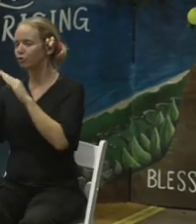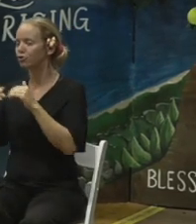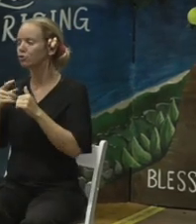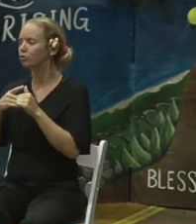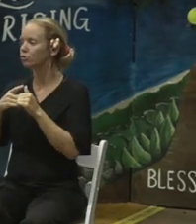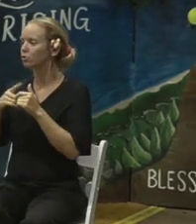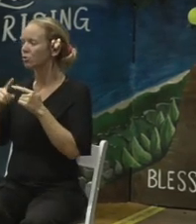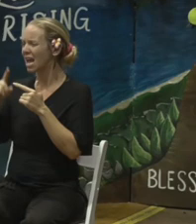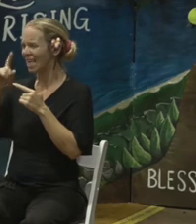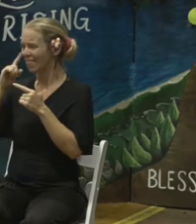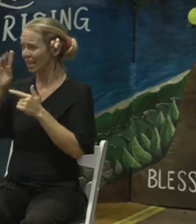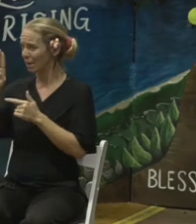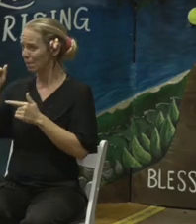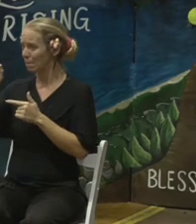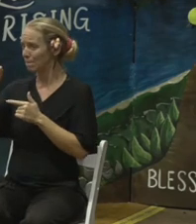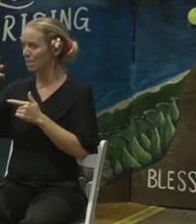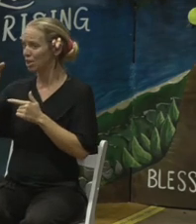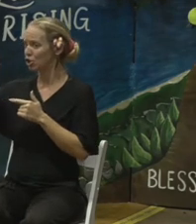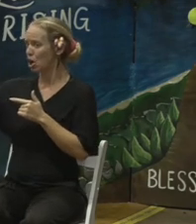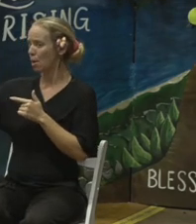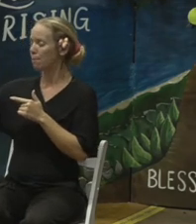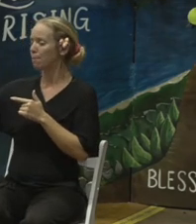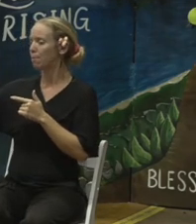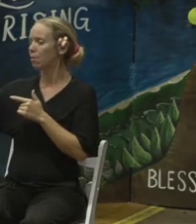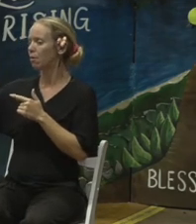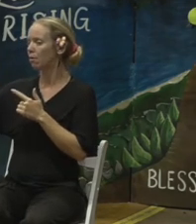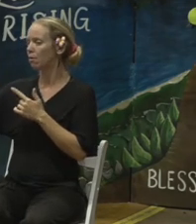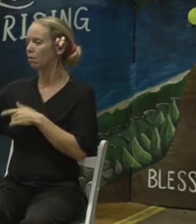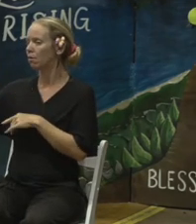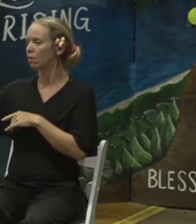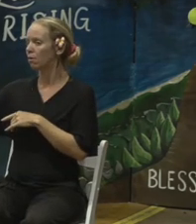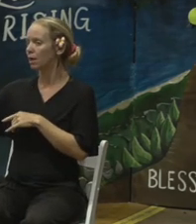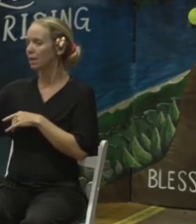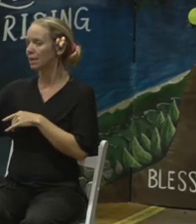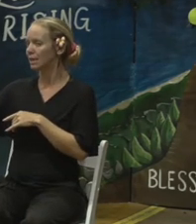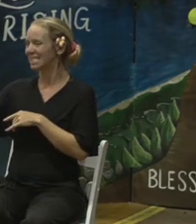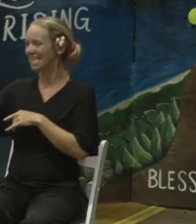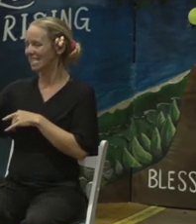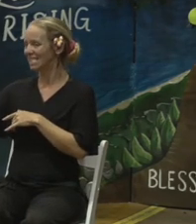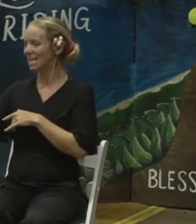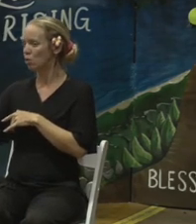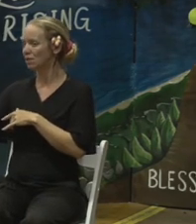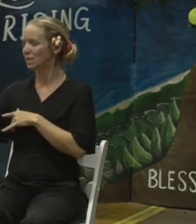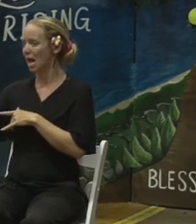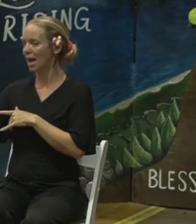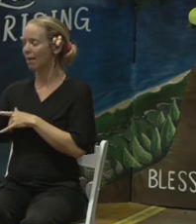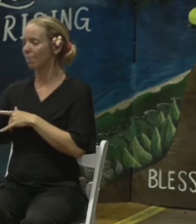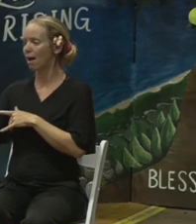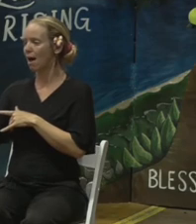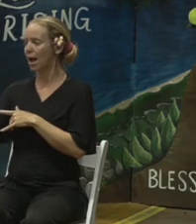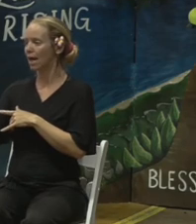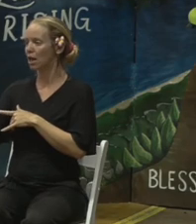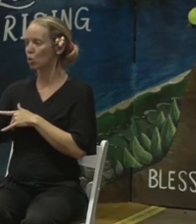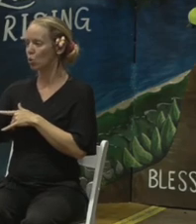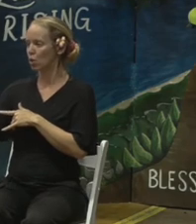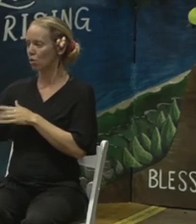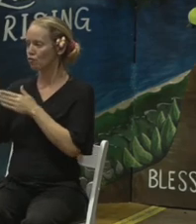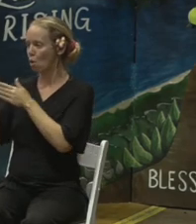is the Bishop Estates on the south side of Lahainaluna Road. We have